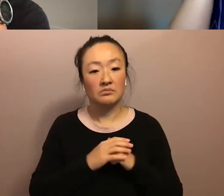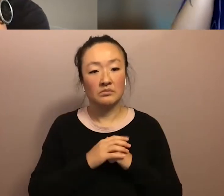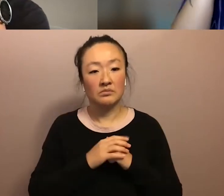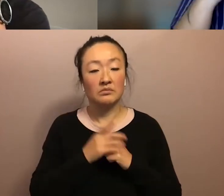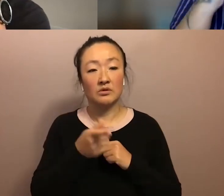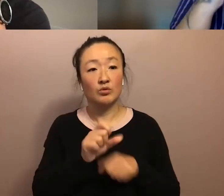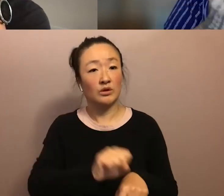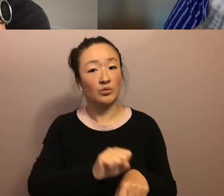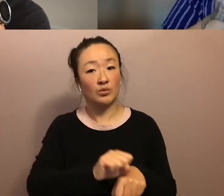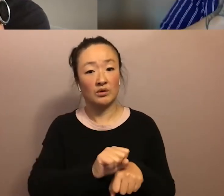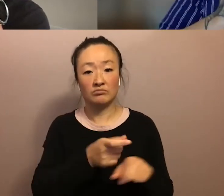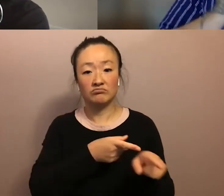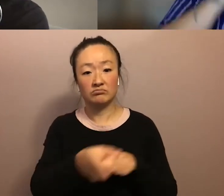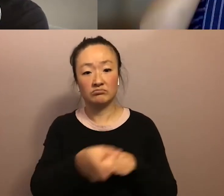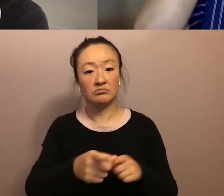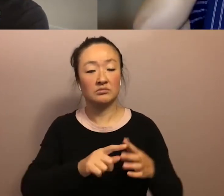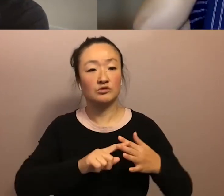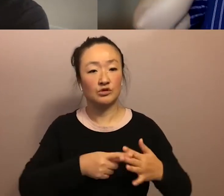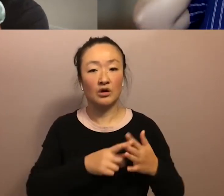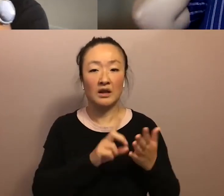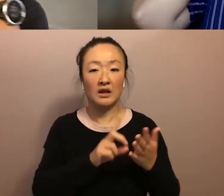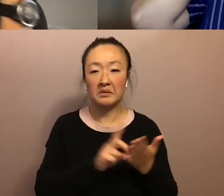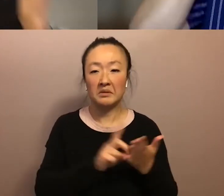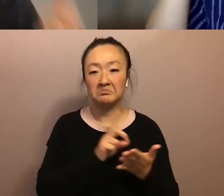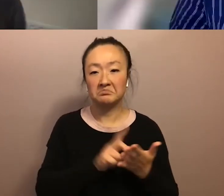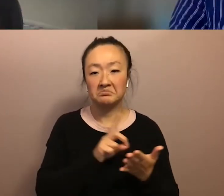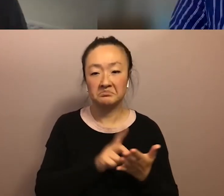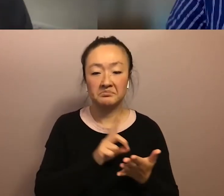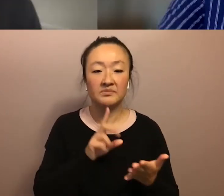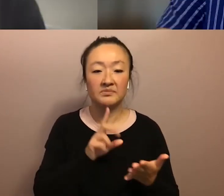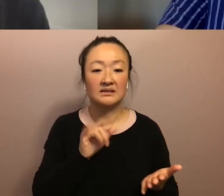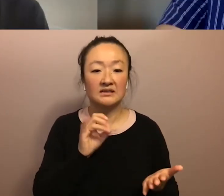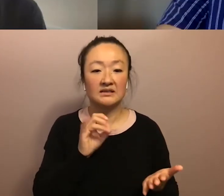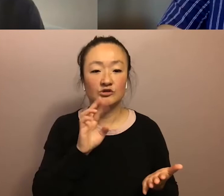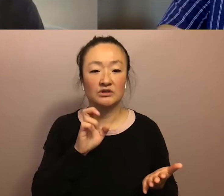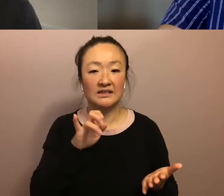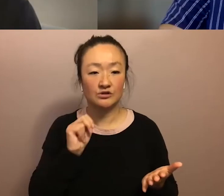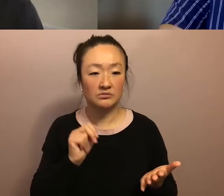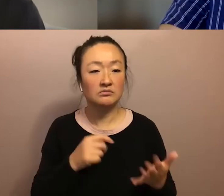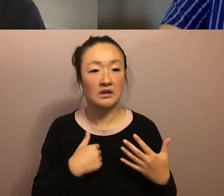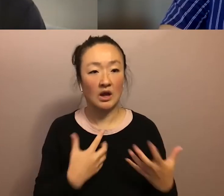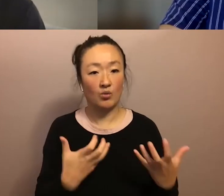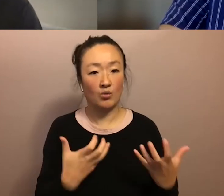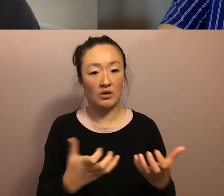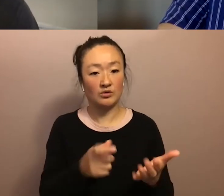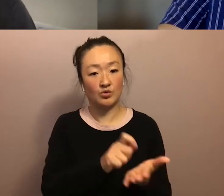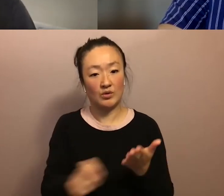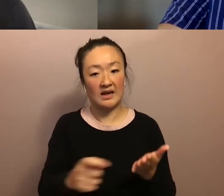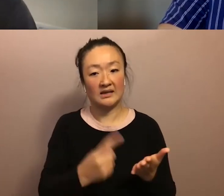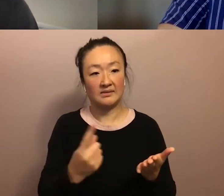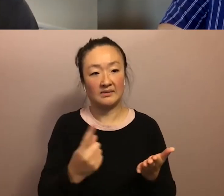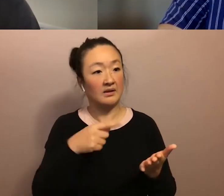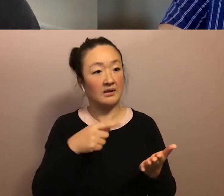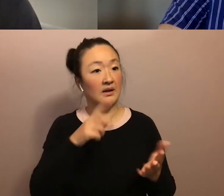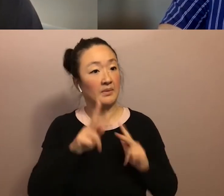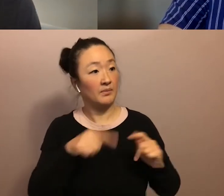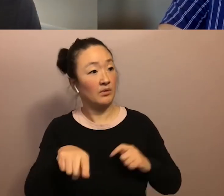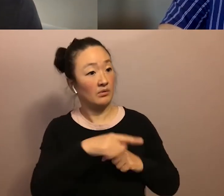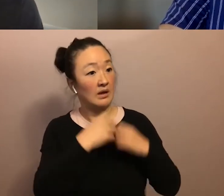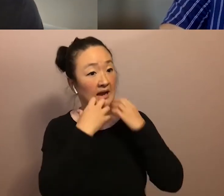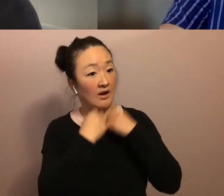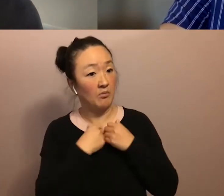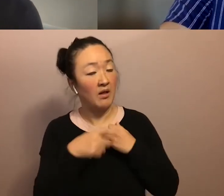work started in the dissertation was one. I wanted to write something that people who I cared about would actually want to read it.